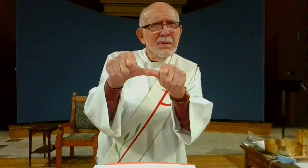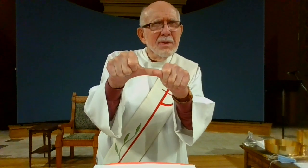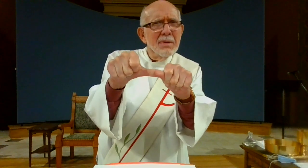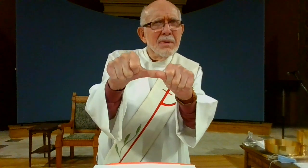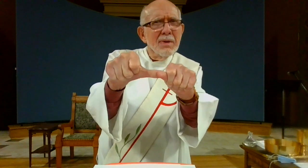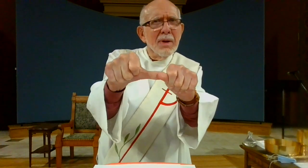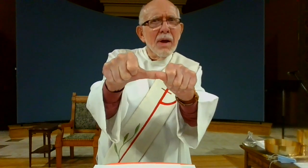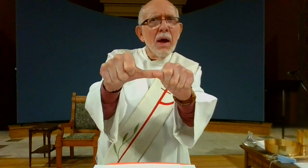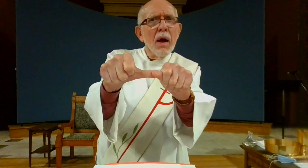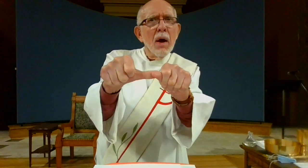persists in our midst